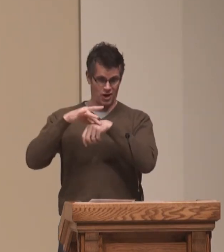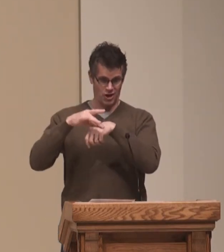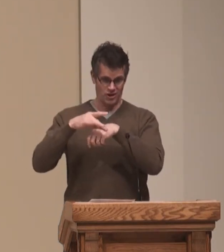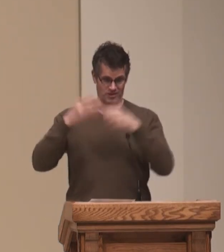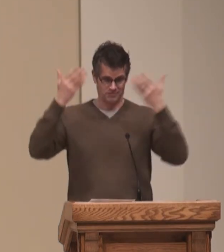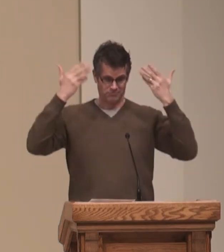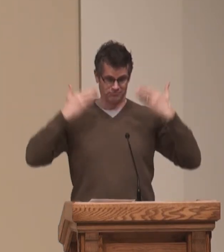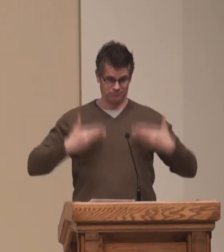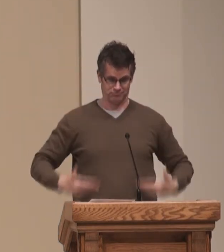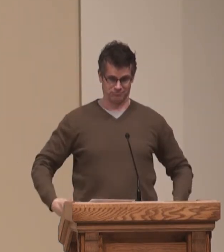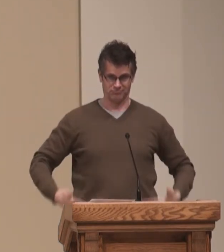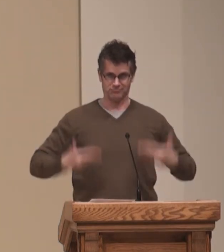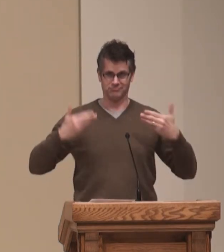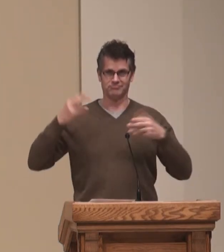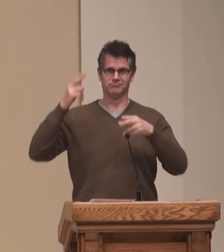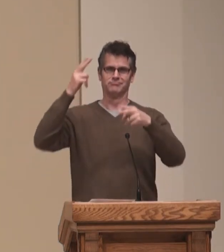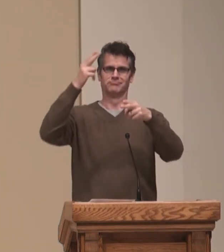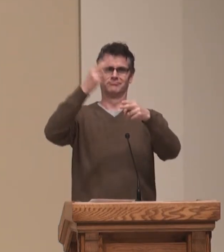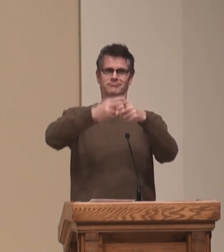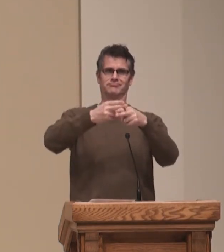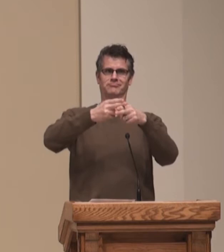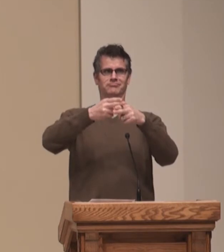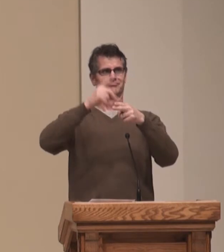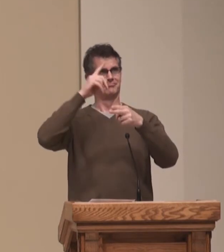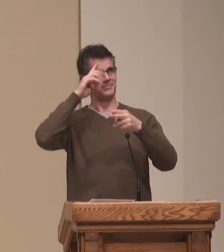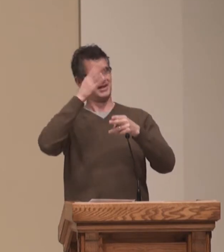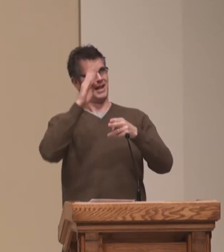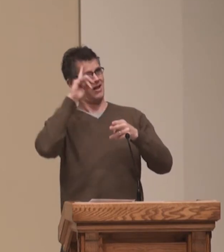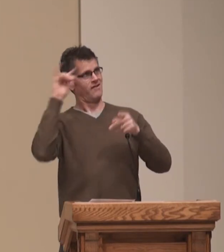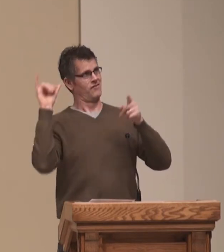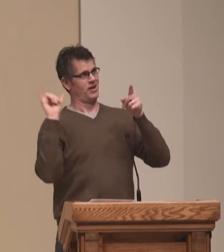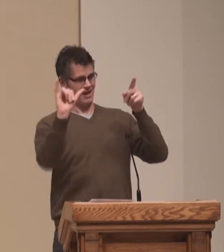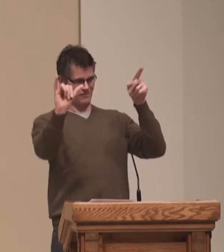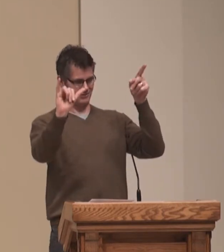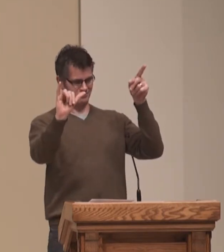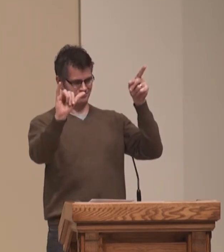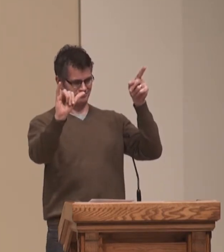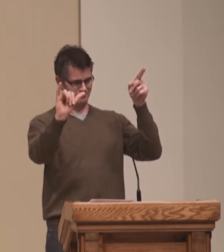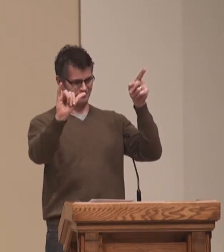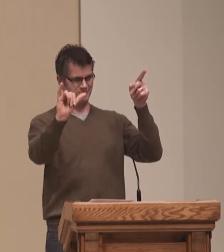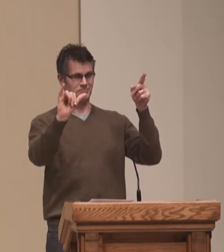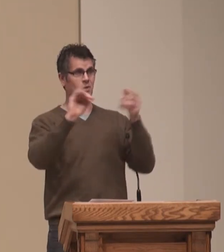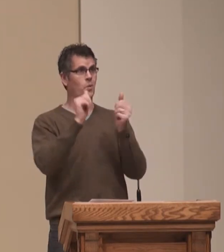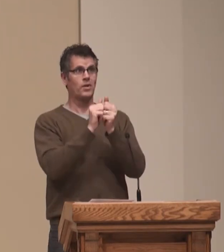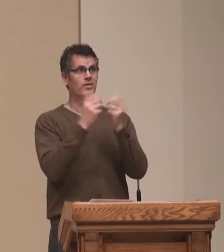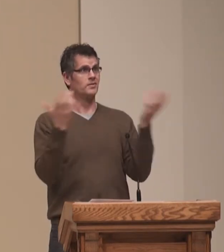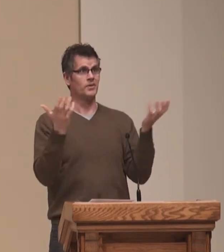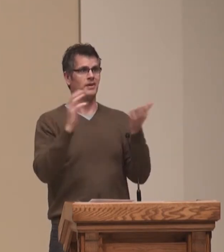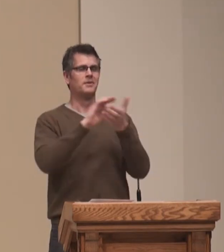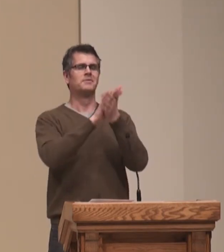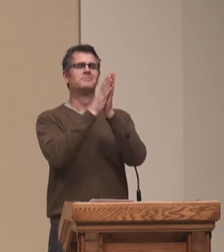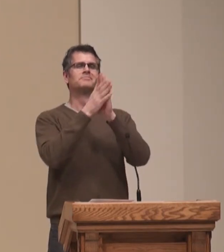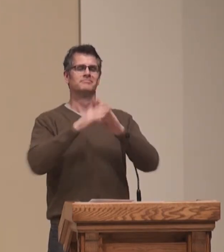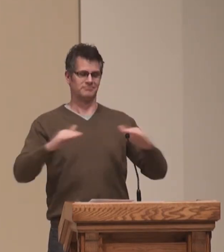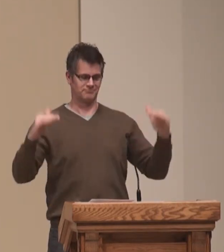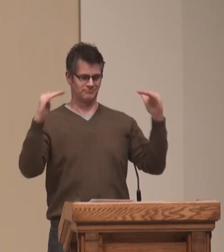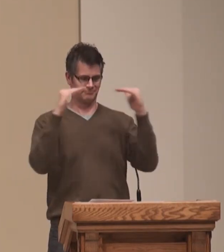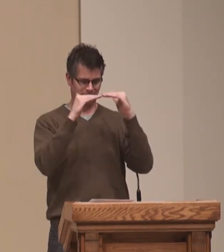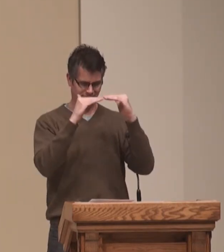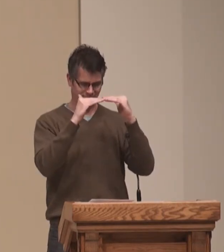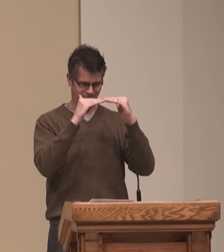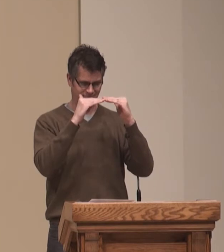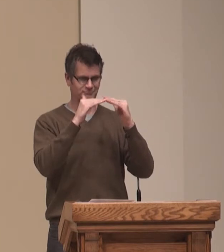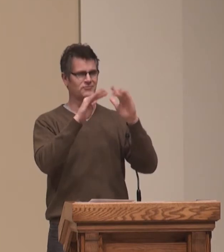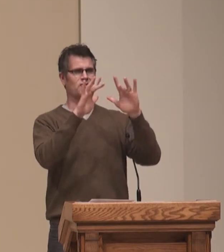displays the glory of the eternal name. For God will show all the earth